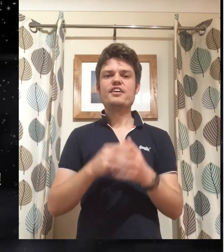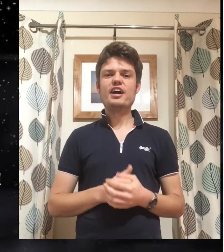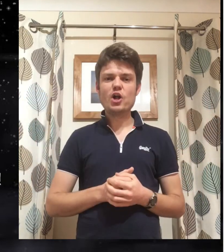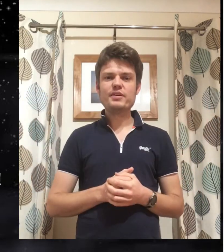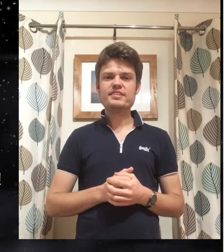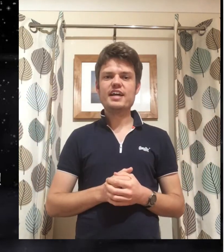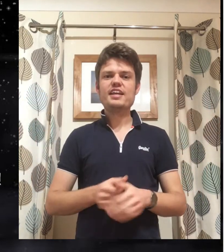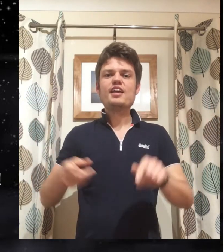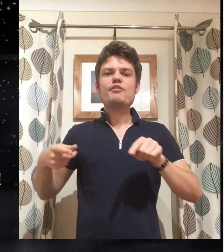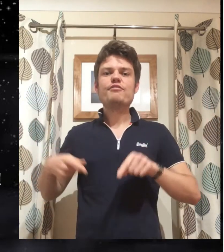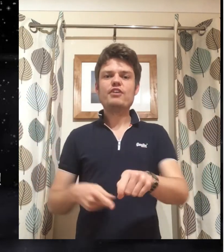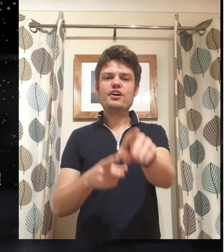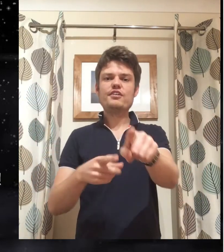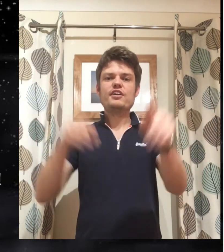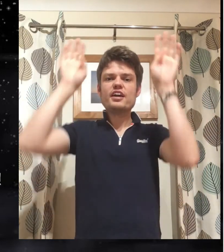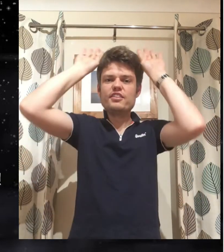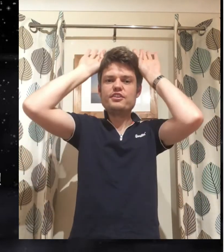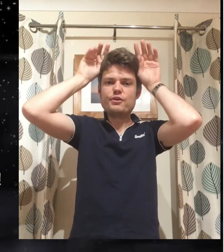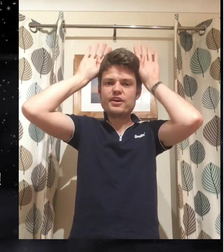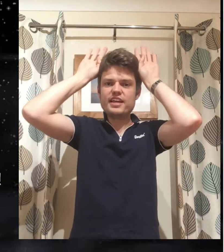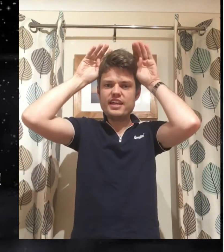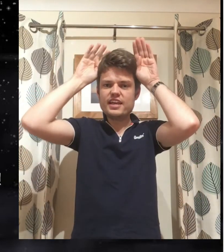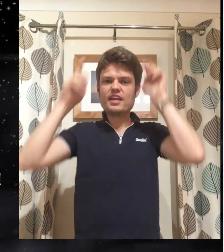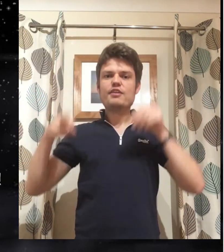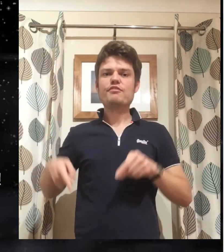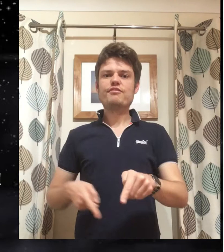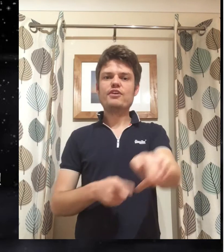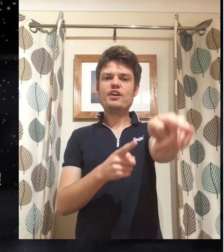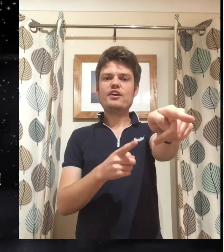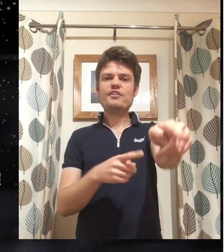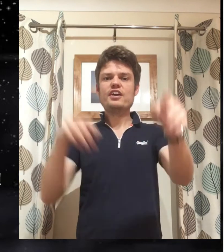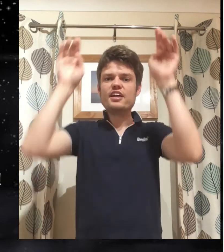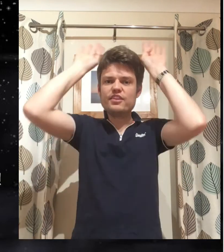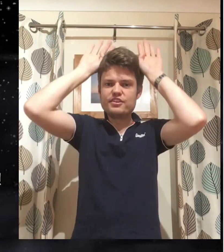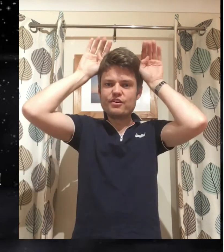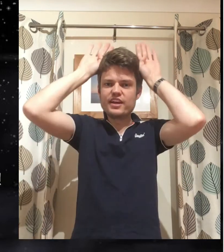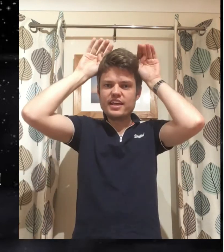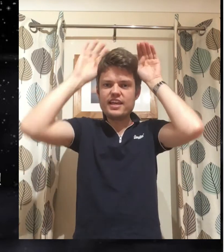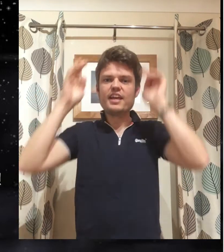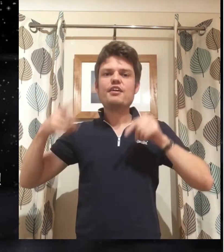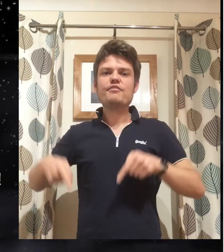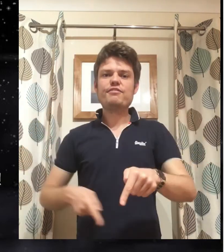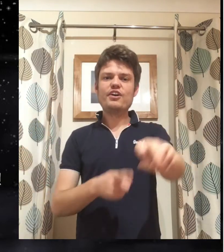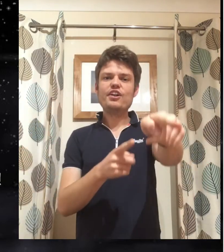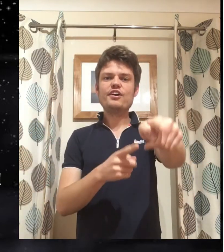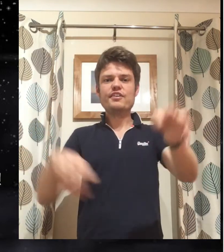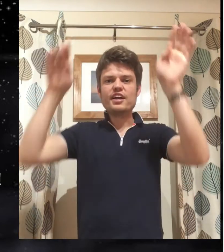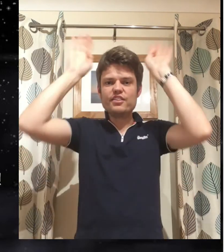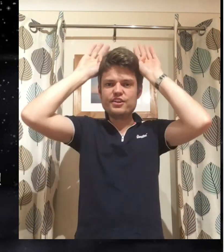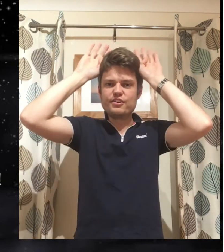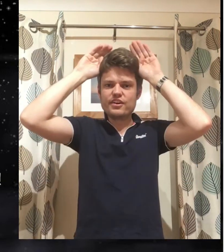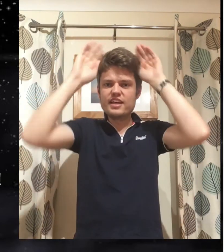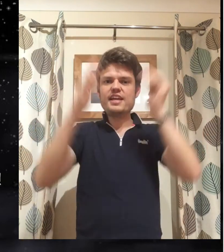so that whole bit again follow the donkey follow the donkey follow